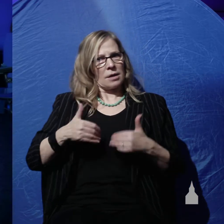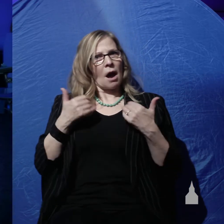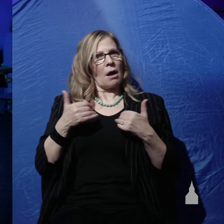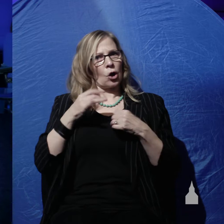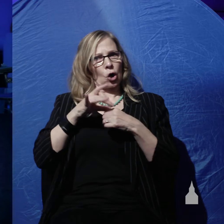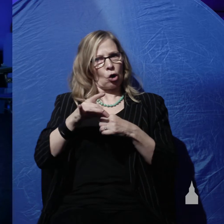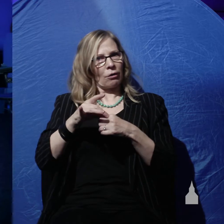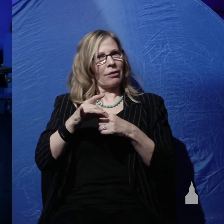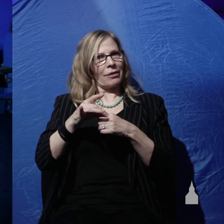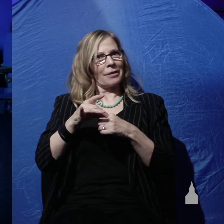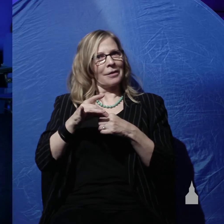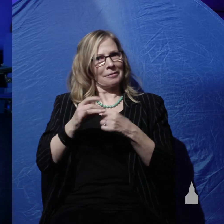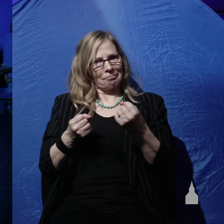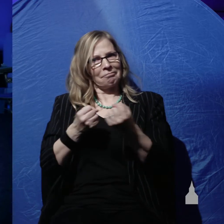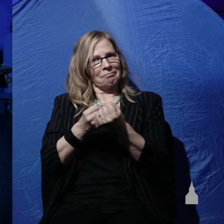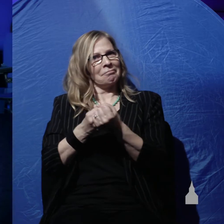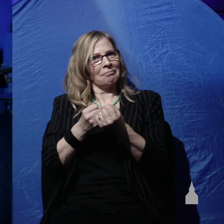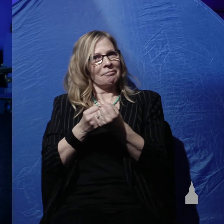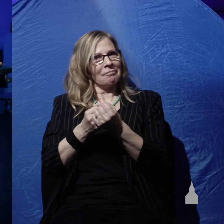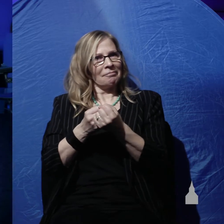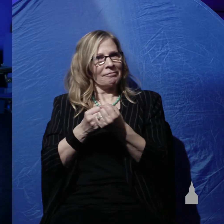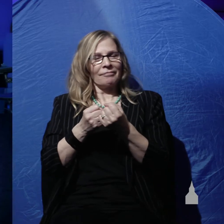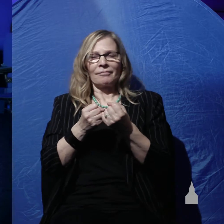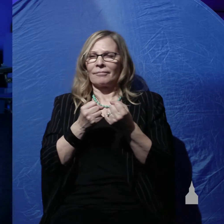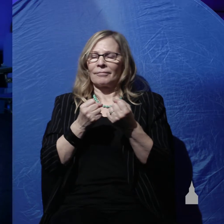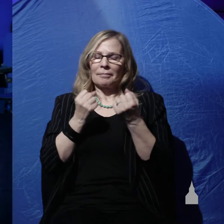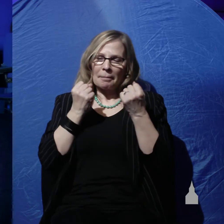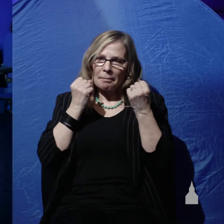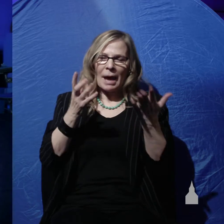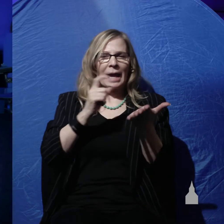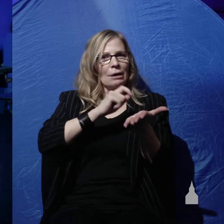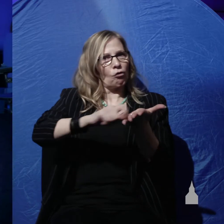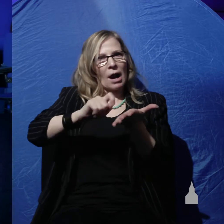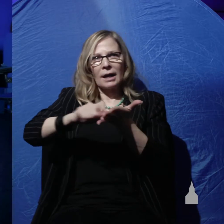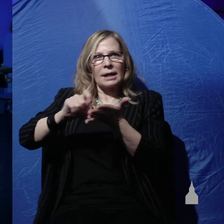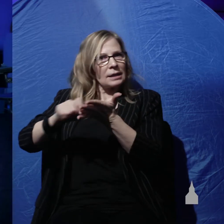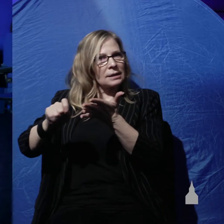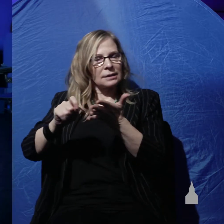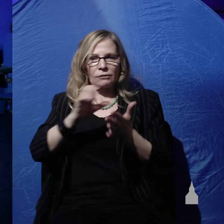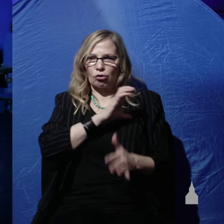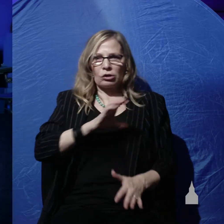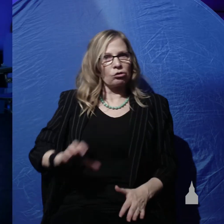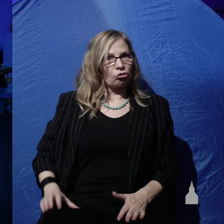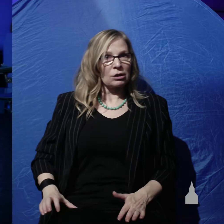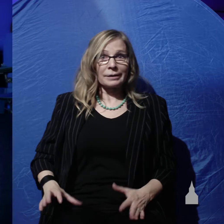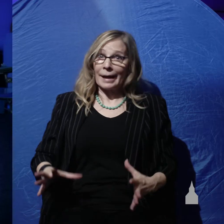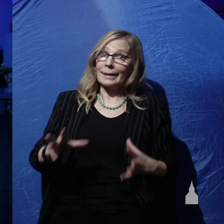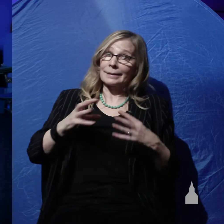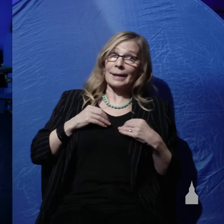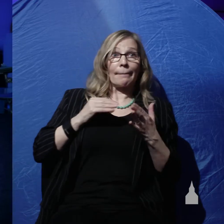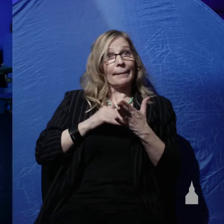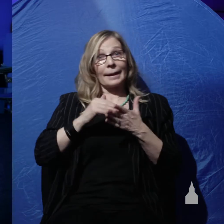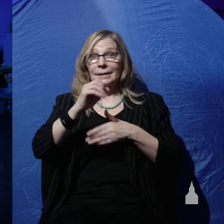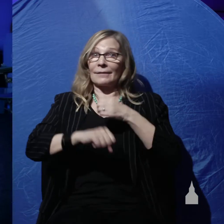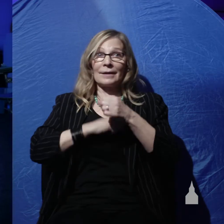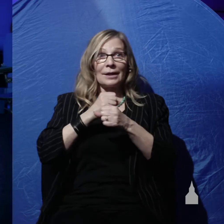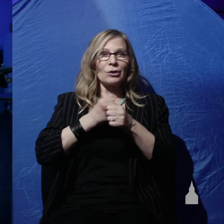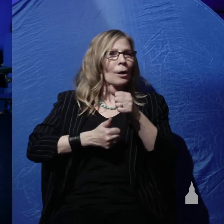creationist. And I have found among the writings of Christians who accept the millions of years that most of them have